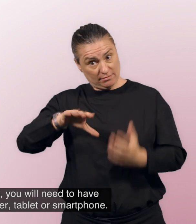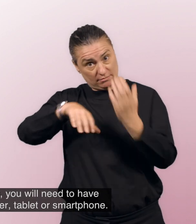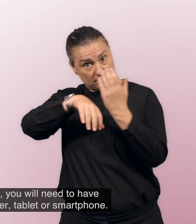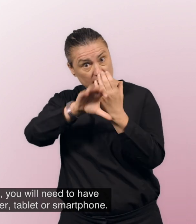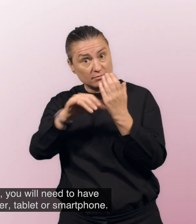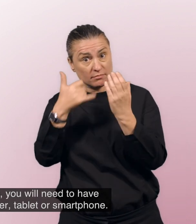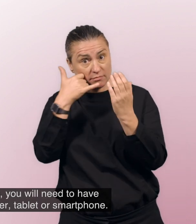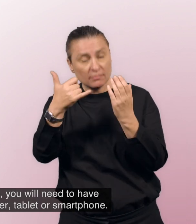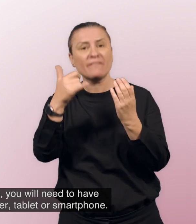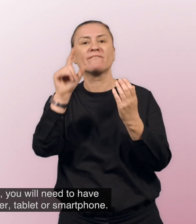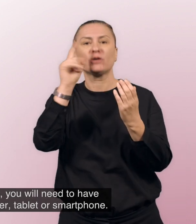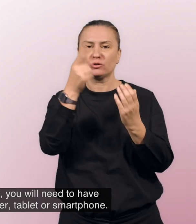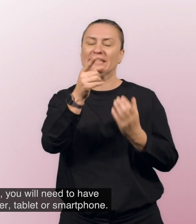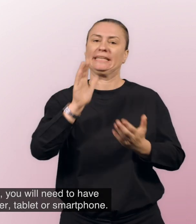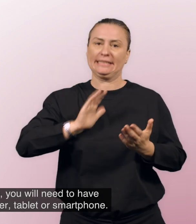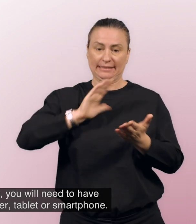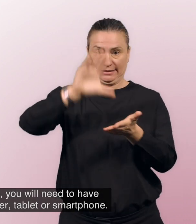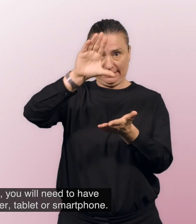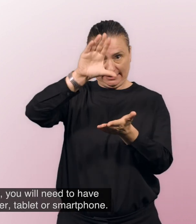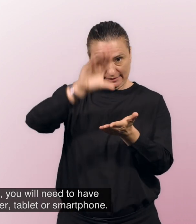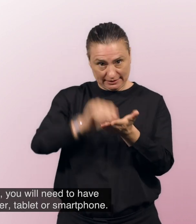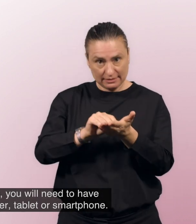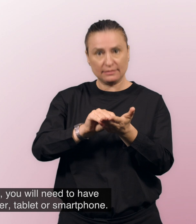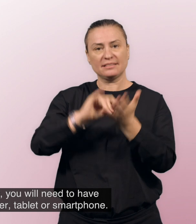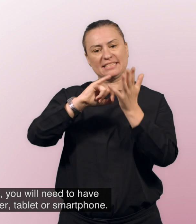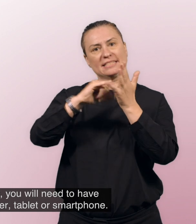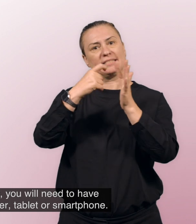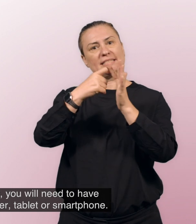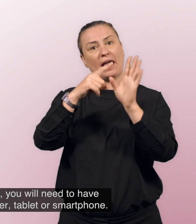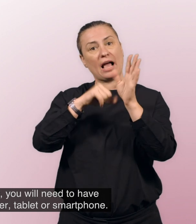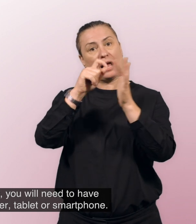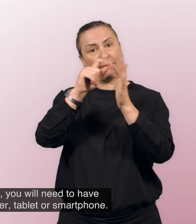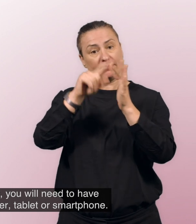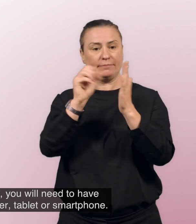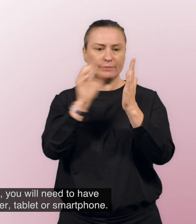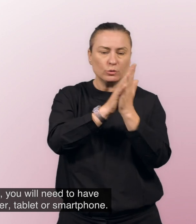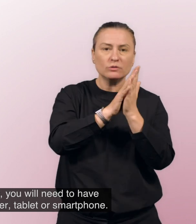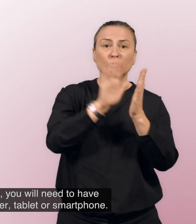Video Relay calls you will need to have Skype set up on your computer, tablet or smartphone.